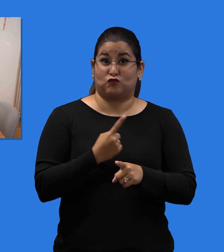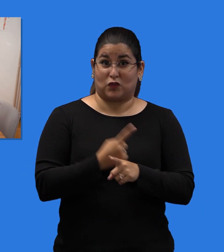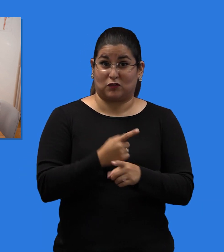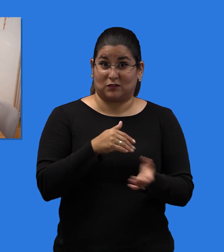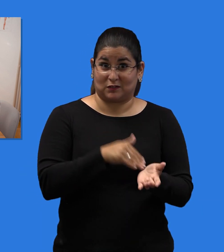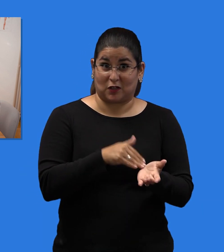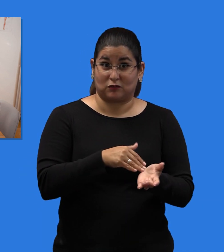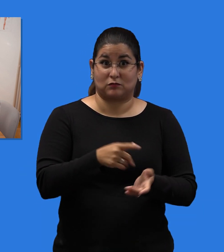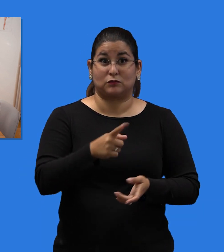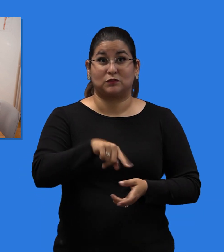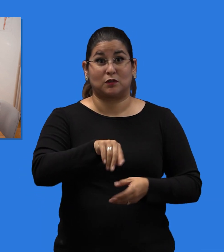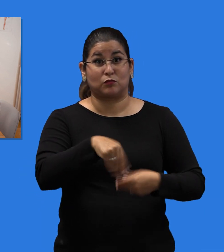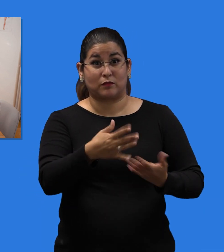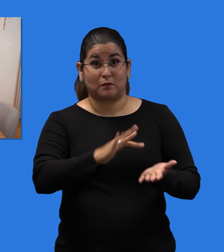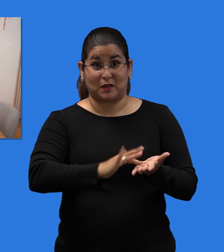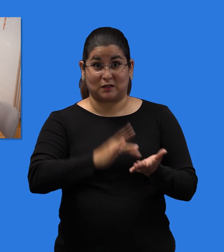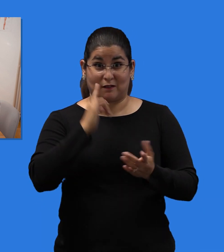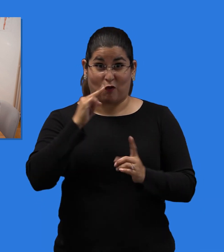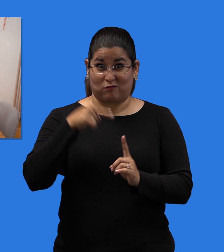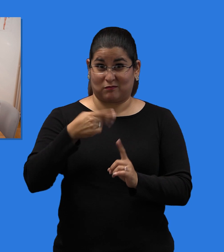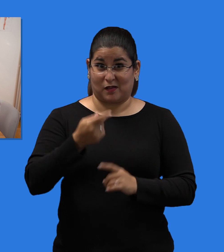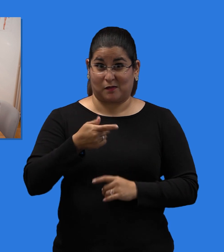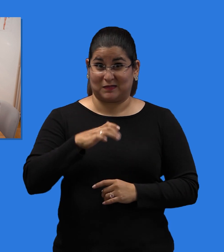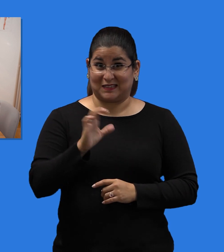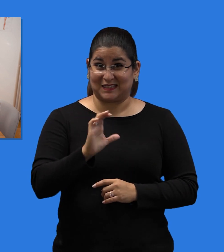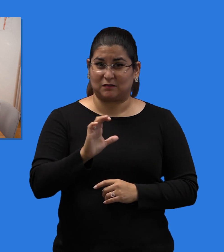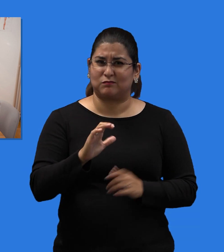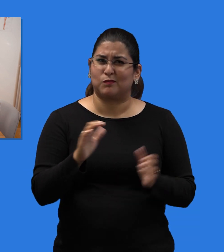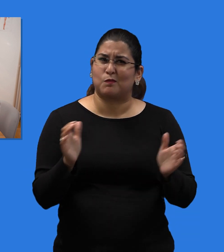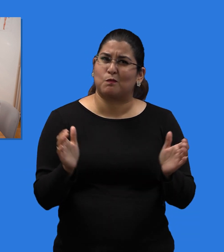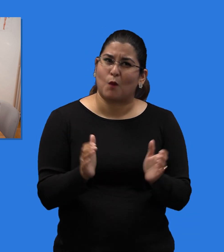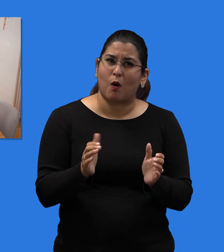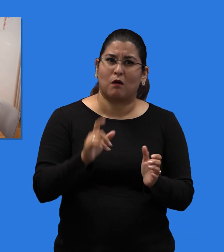Expand the number of primary care providers treating Hepatitis C.